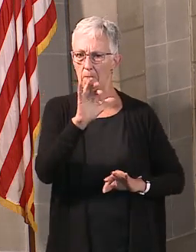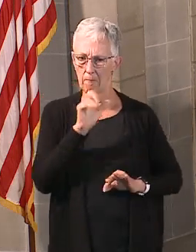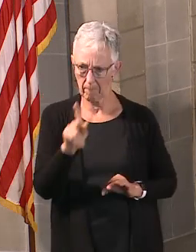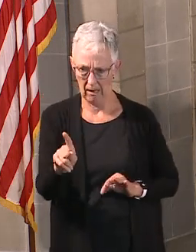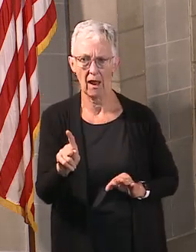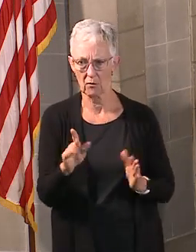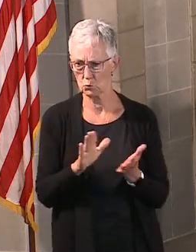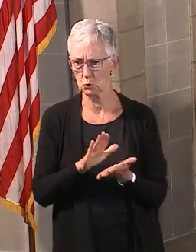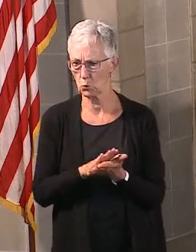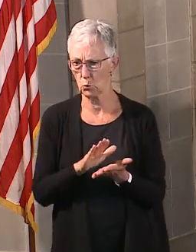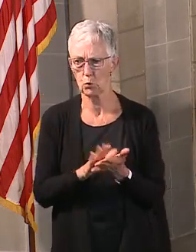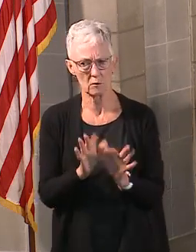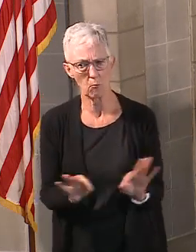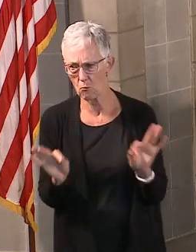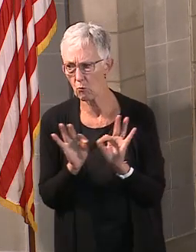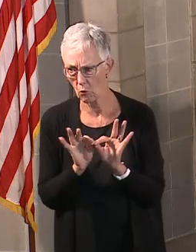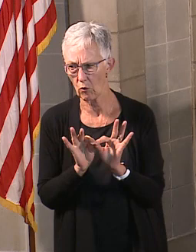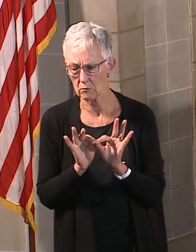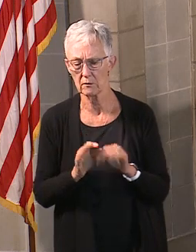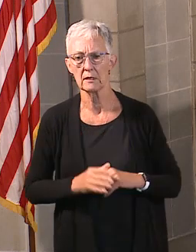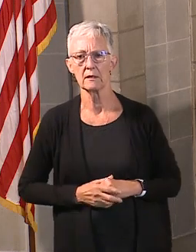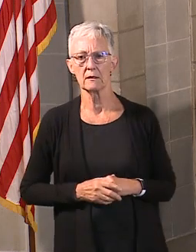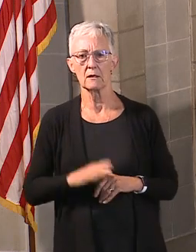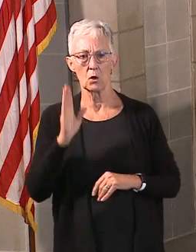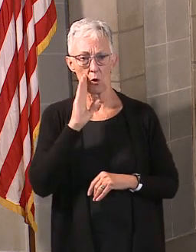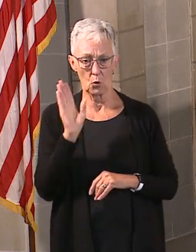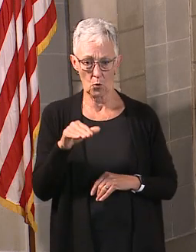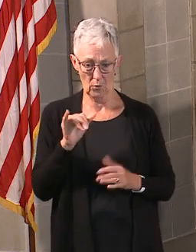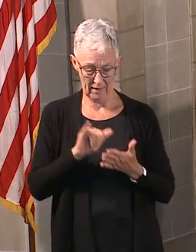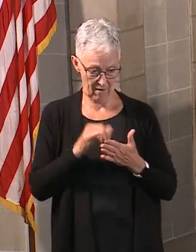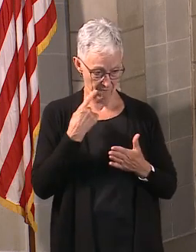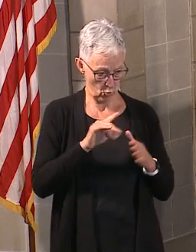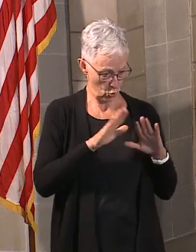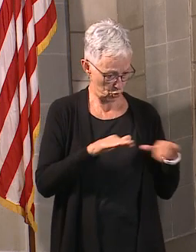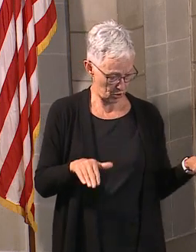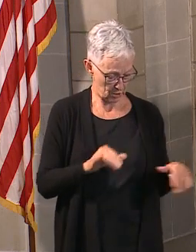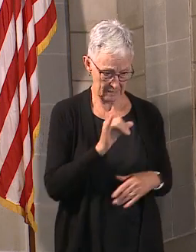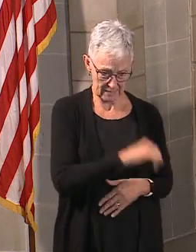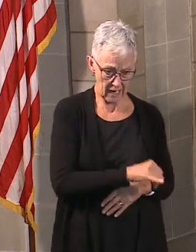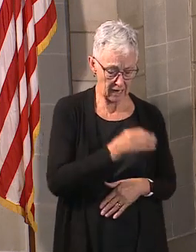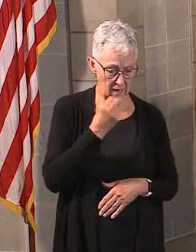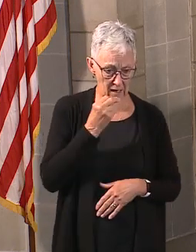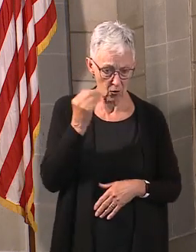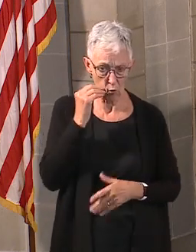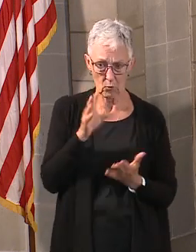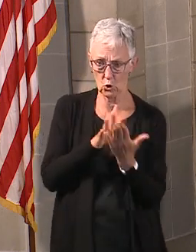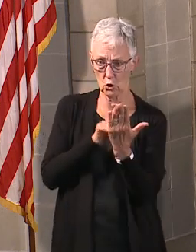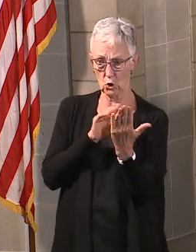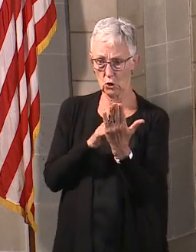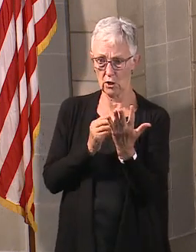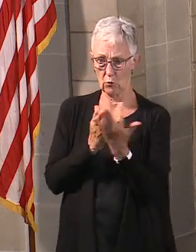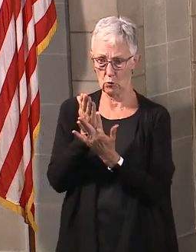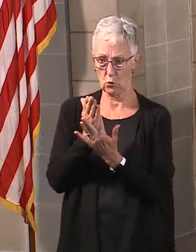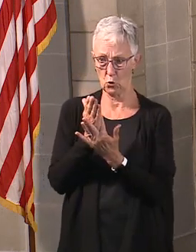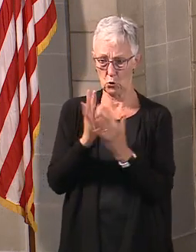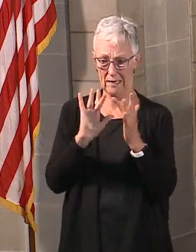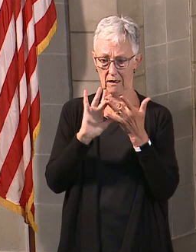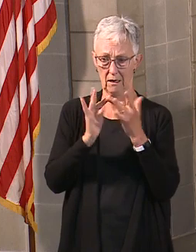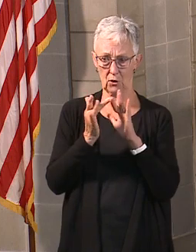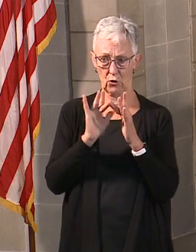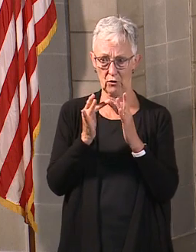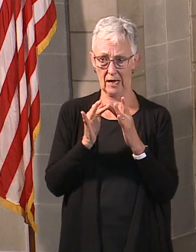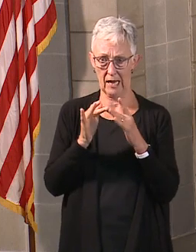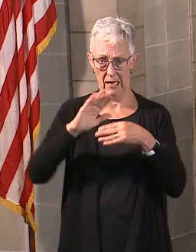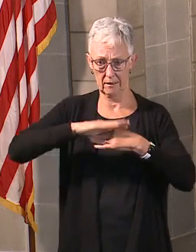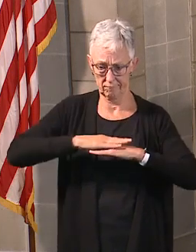We know that, for example, that distance learning for some students is not going to be as effective. And so